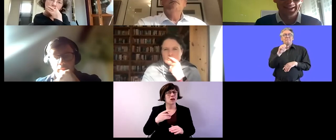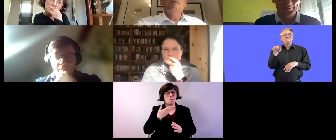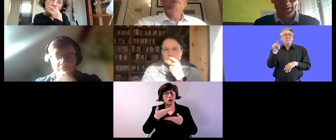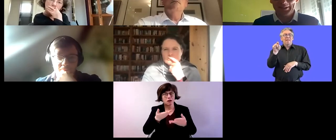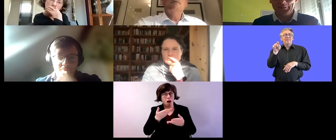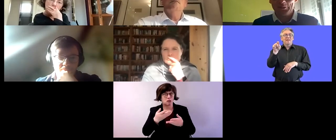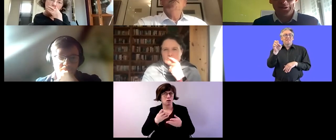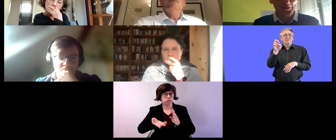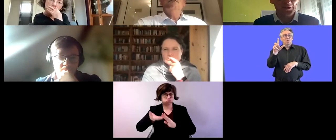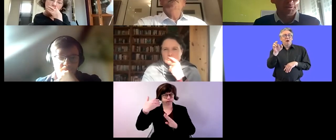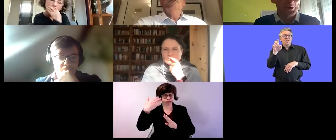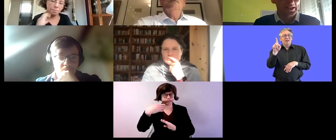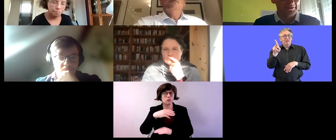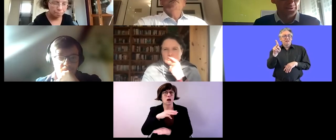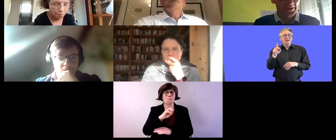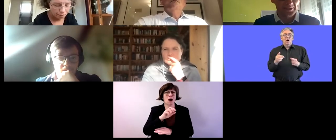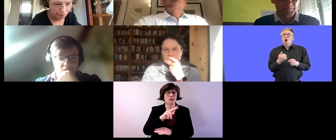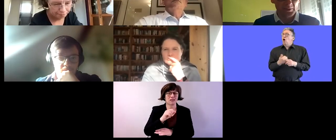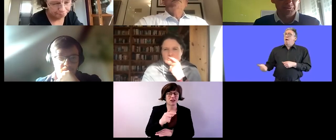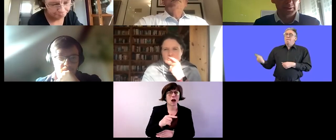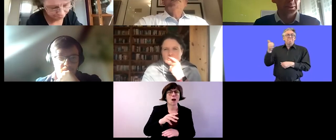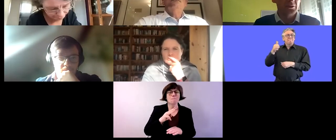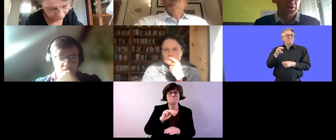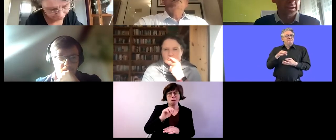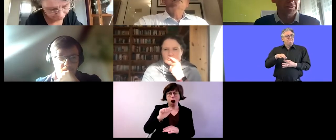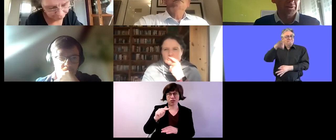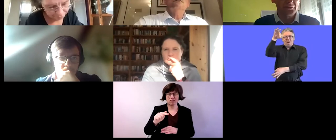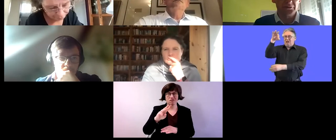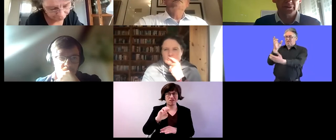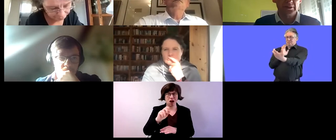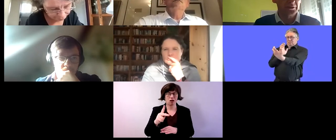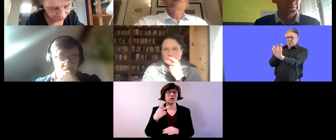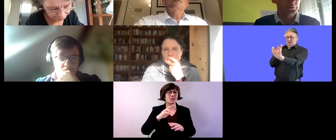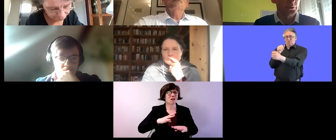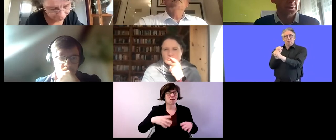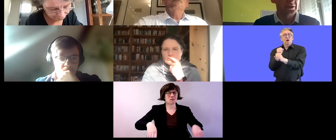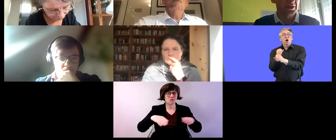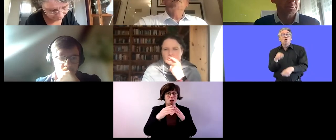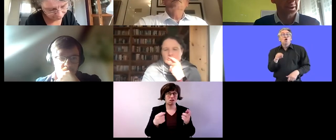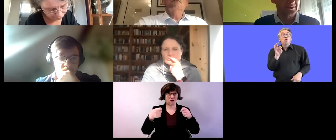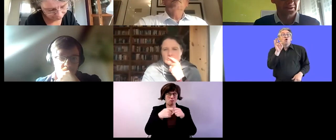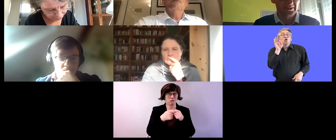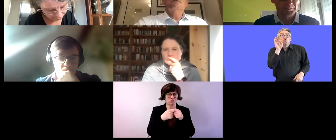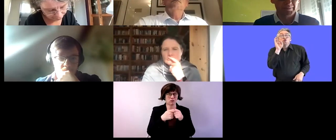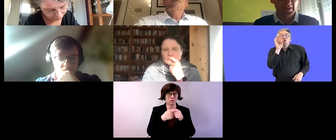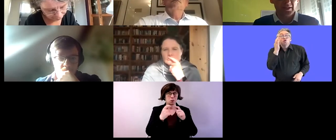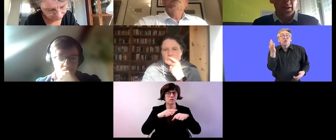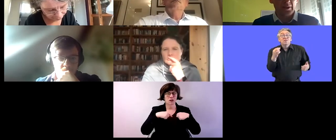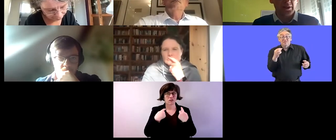um you're also an umbrella federation of what we call in flounders custom work companies